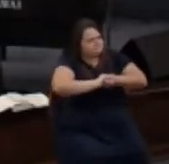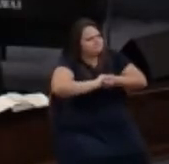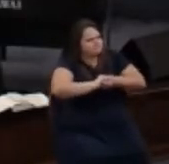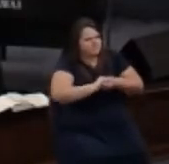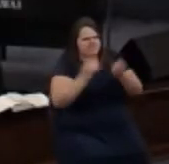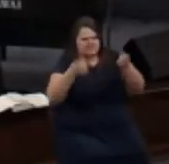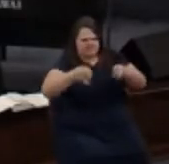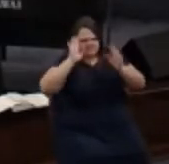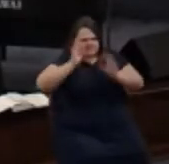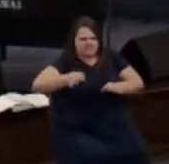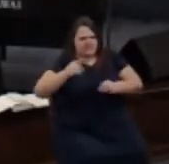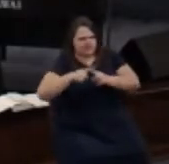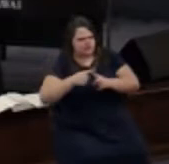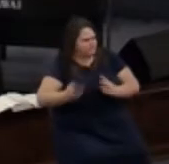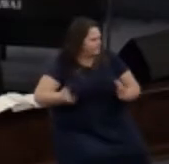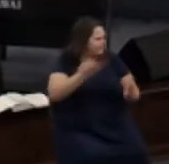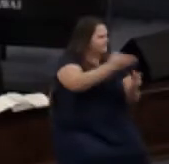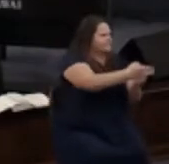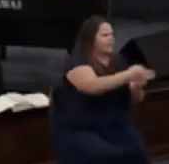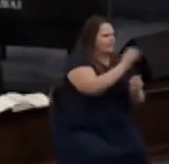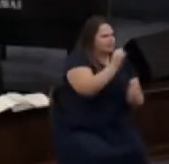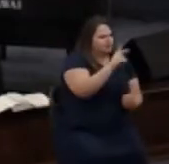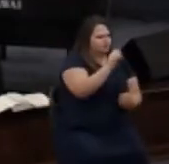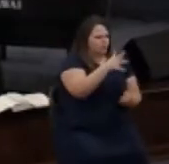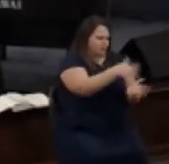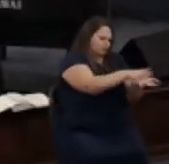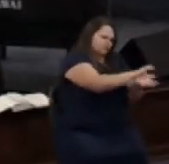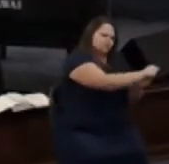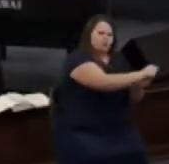invade Judah and they wanted to destroy it